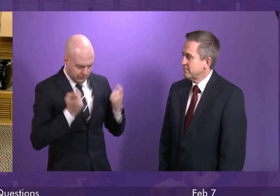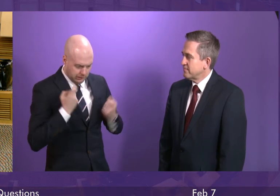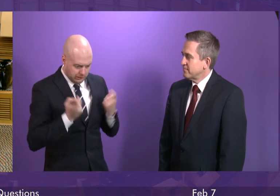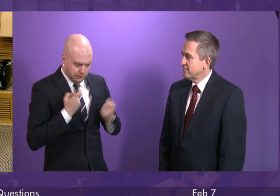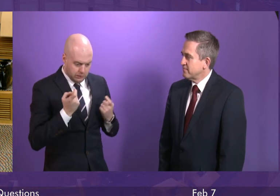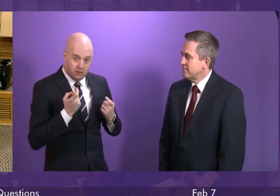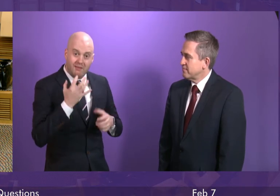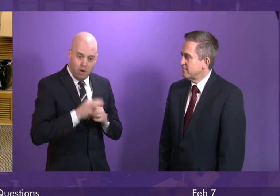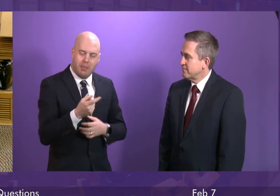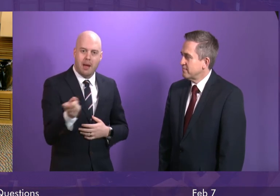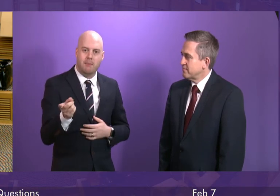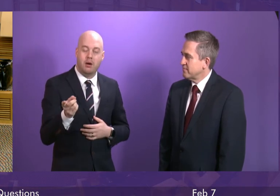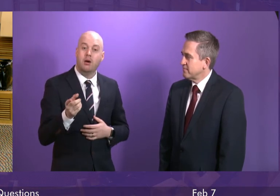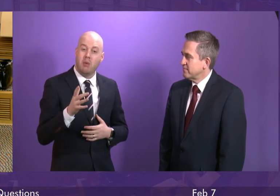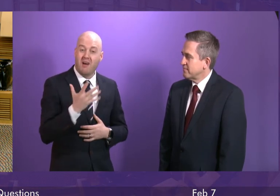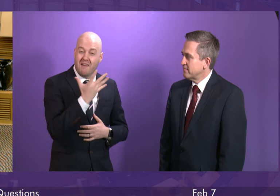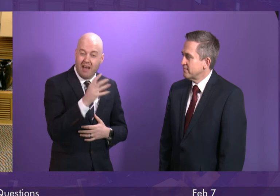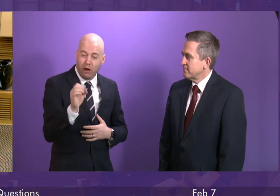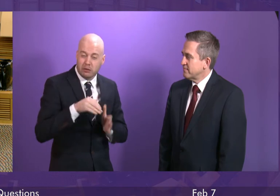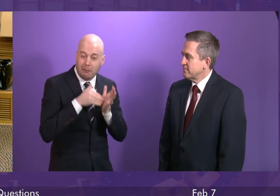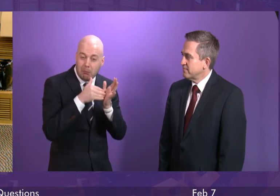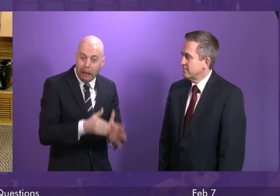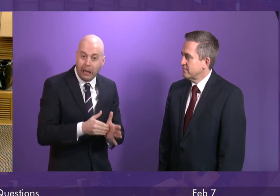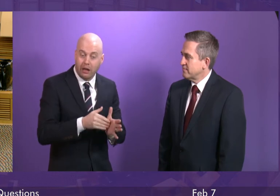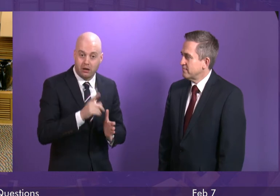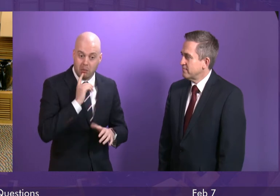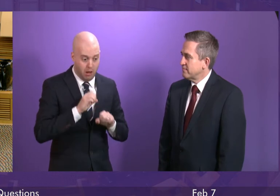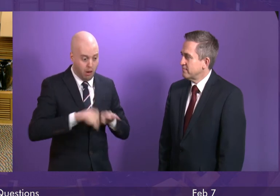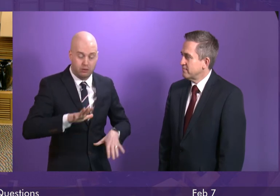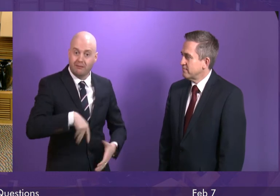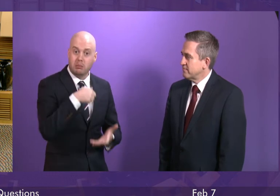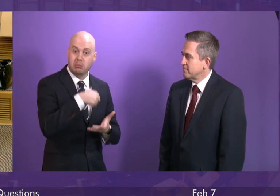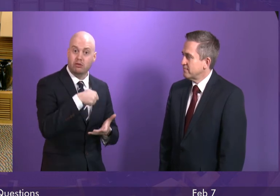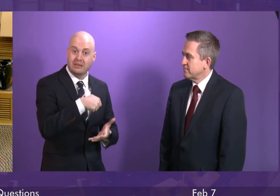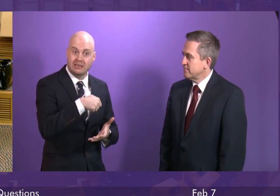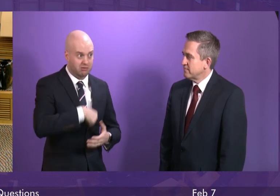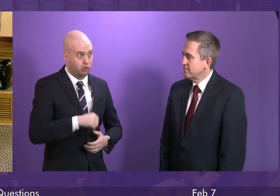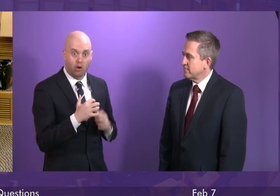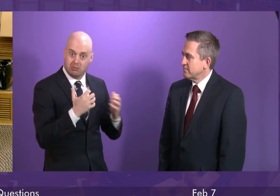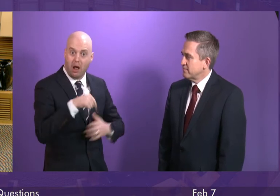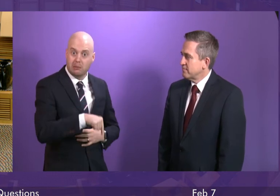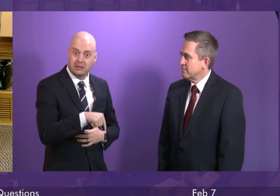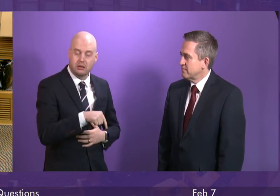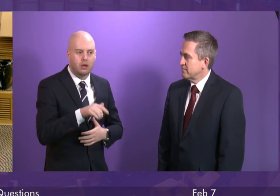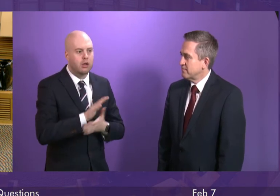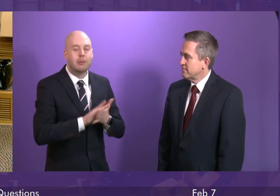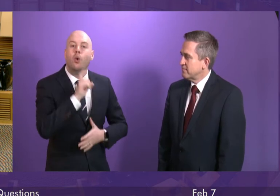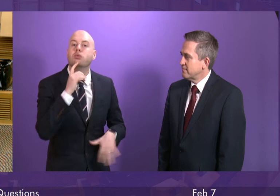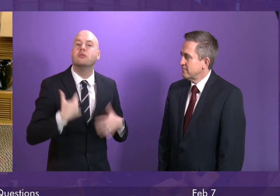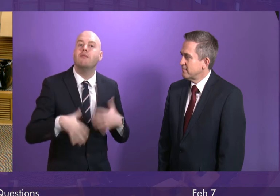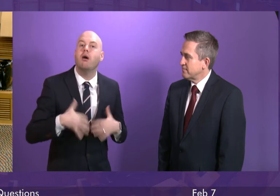taking £500 million out of the budget of the Scottish Parliament, punishing families,